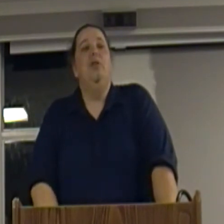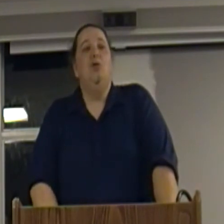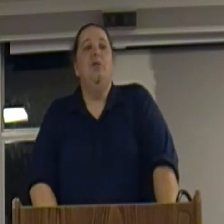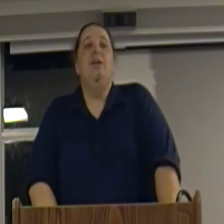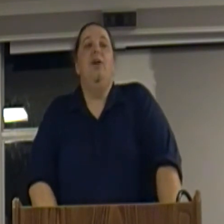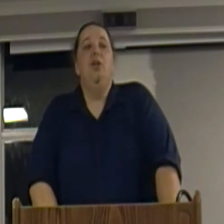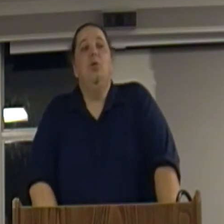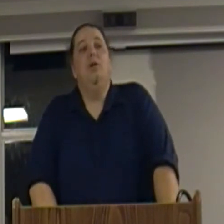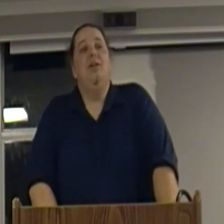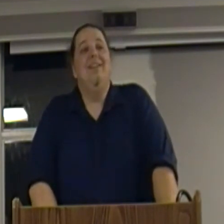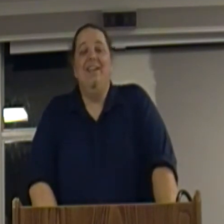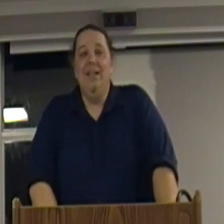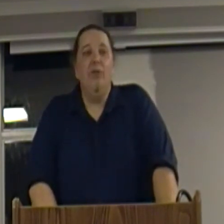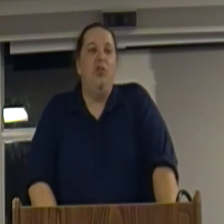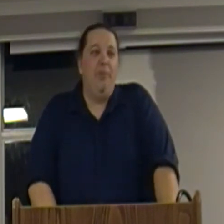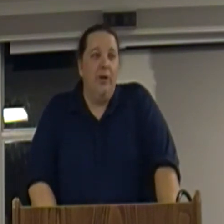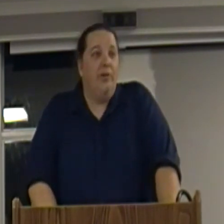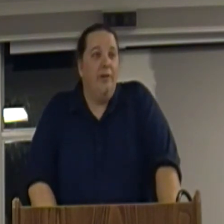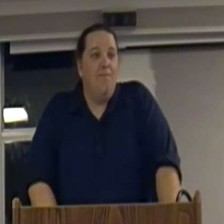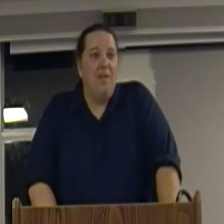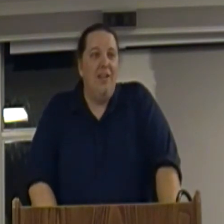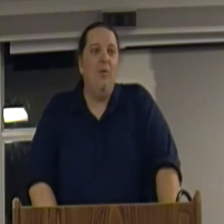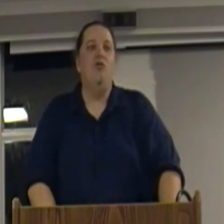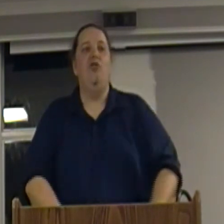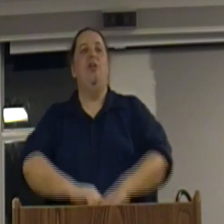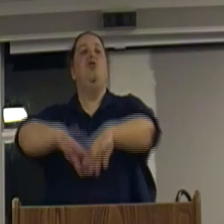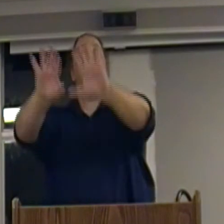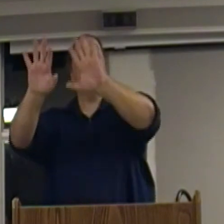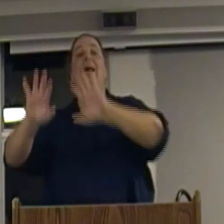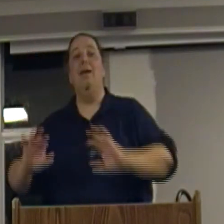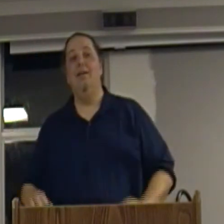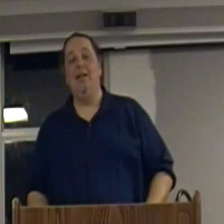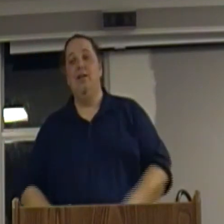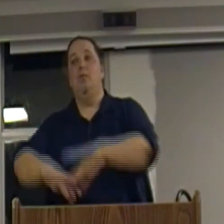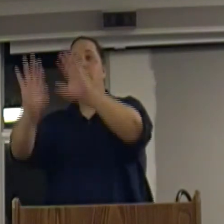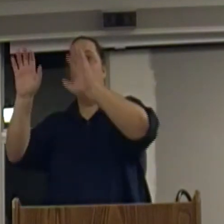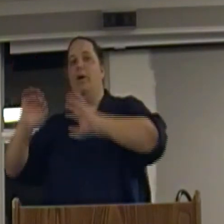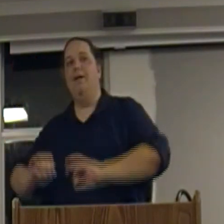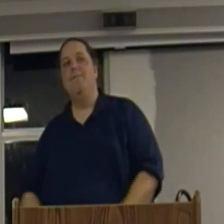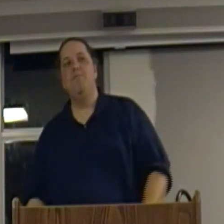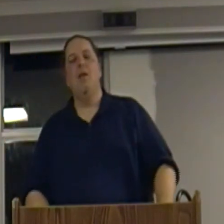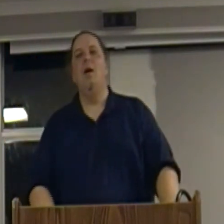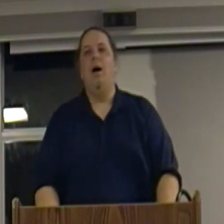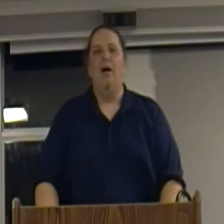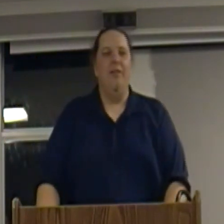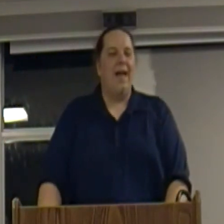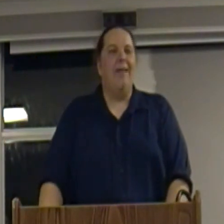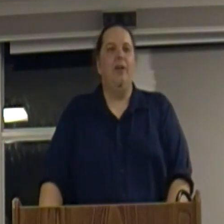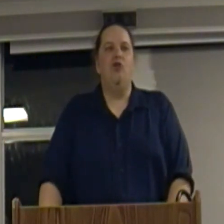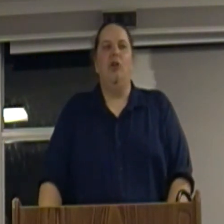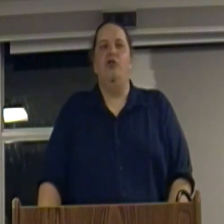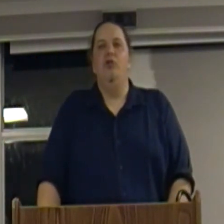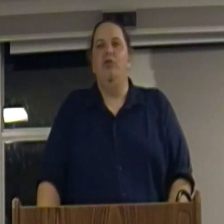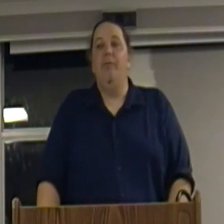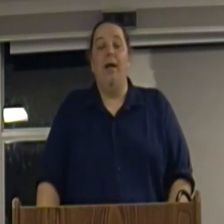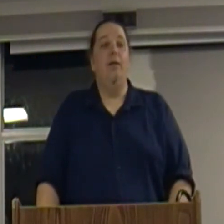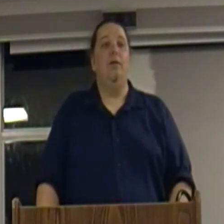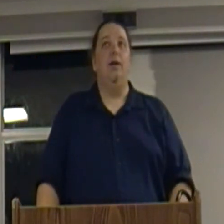even human, they thought you were an evil spirit and they would send you away. Like, no, go away. The Catholic Church used to, and